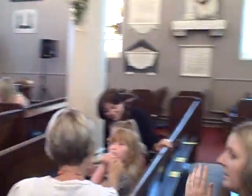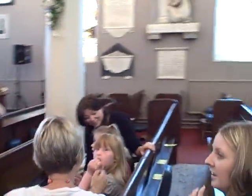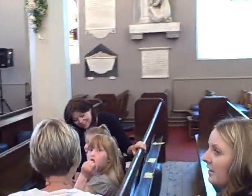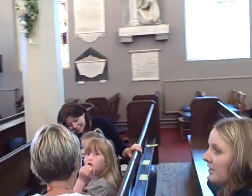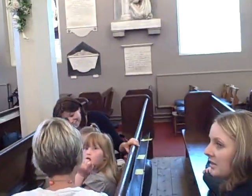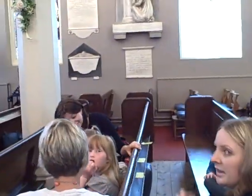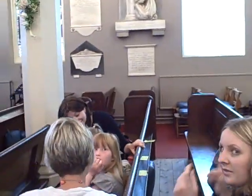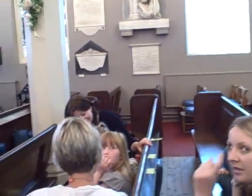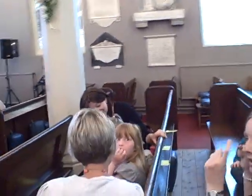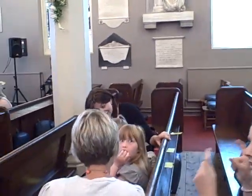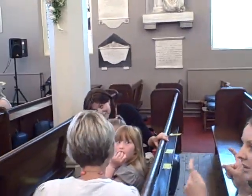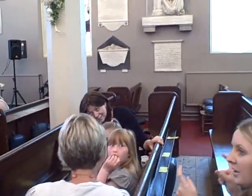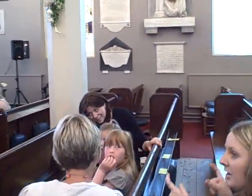safely on.